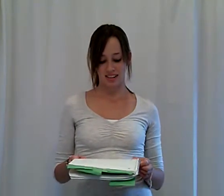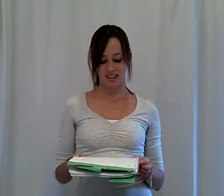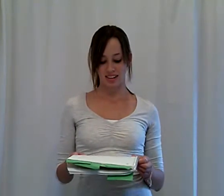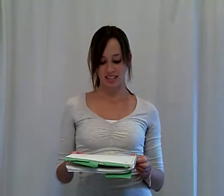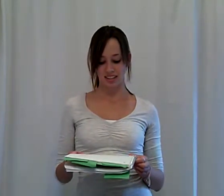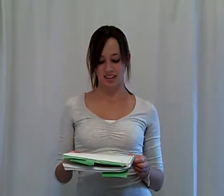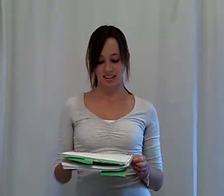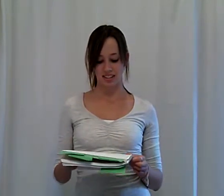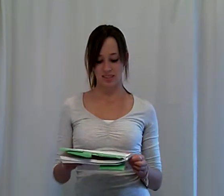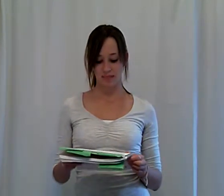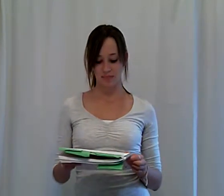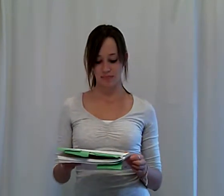Crazy lyrics.